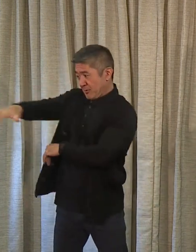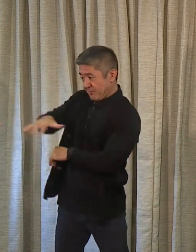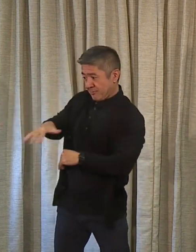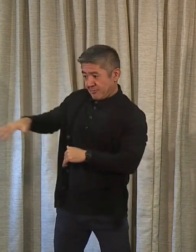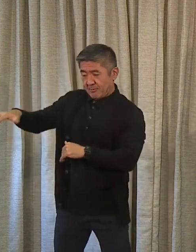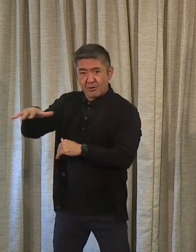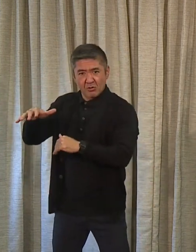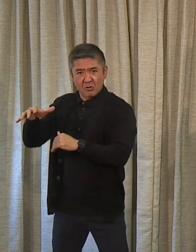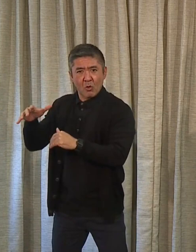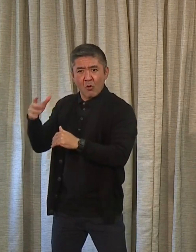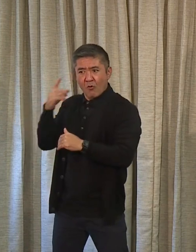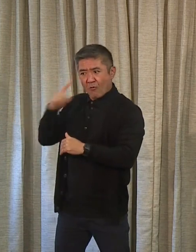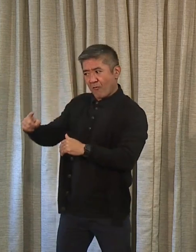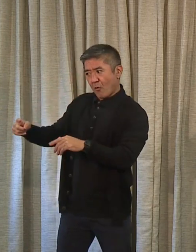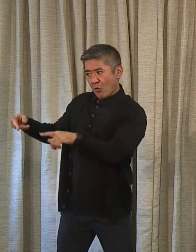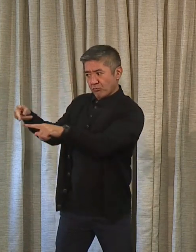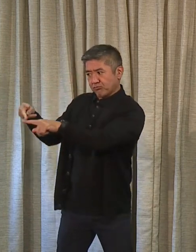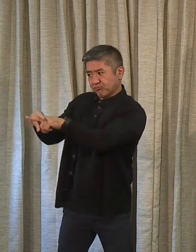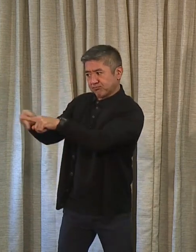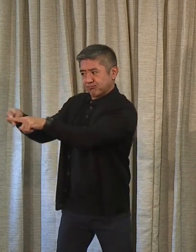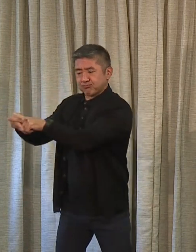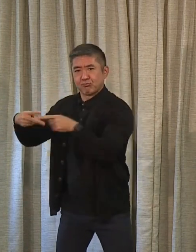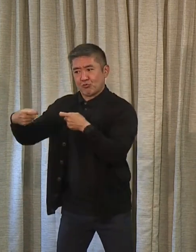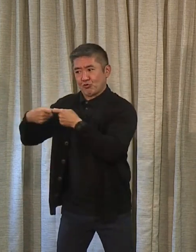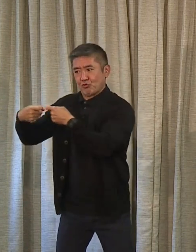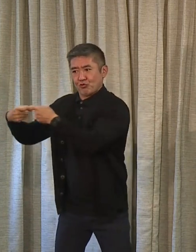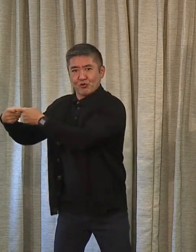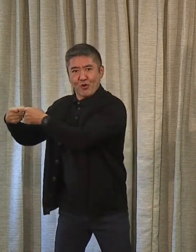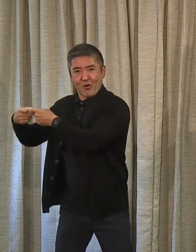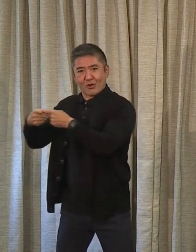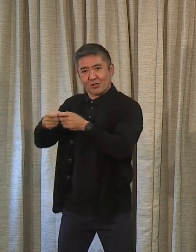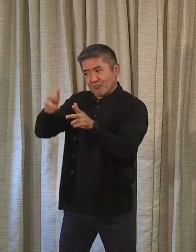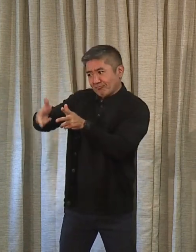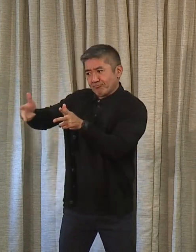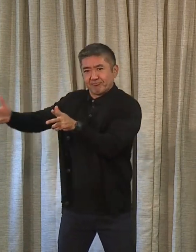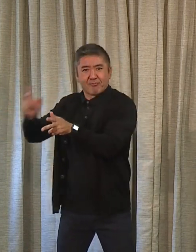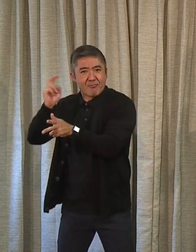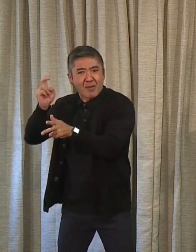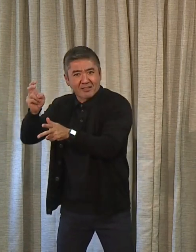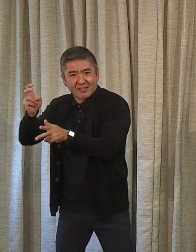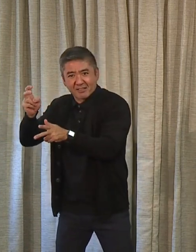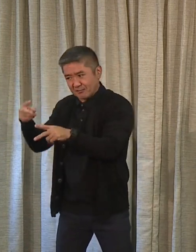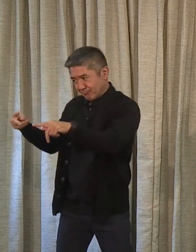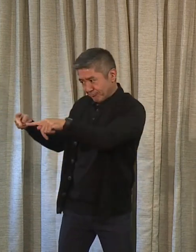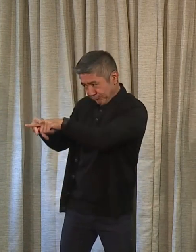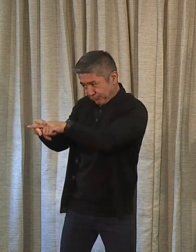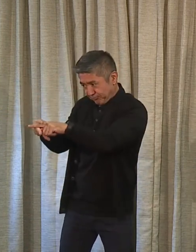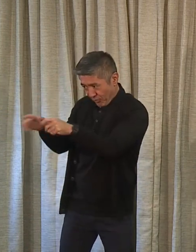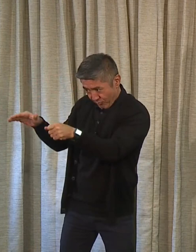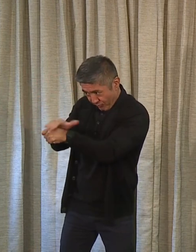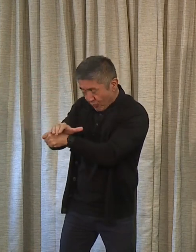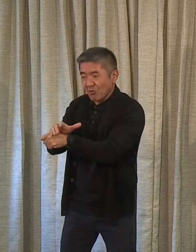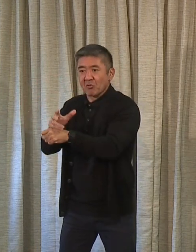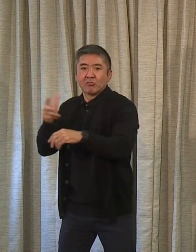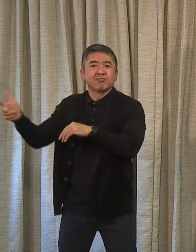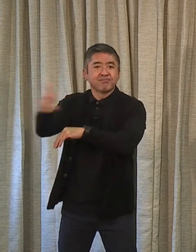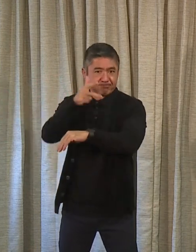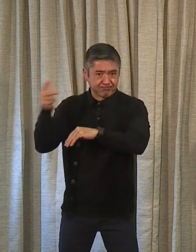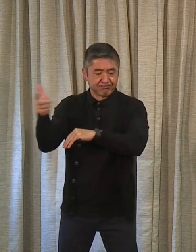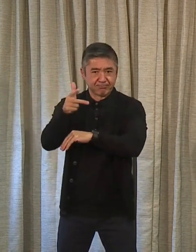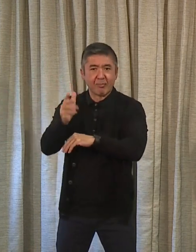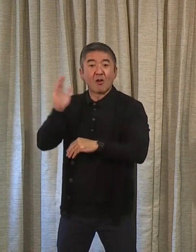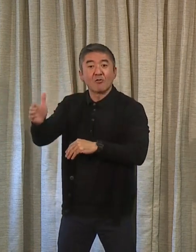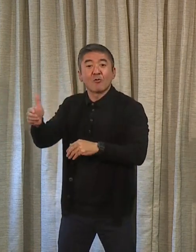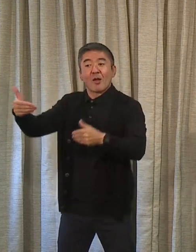to charge buses to actually operate. We are going to be introducing